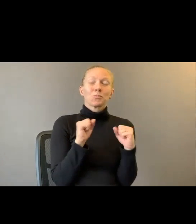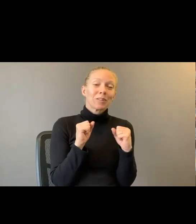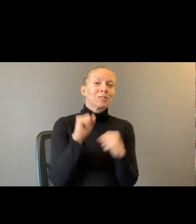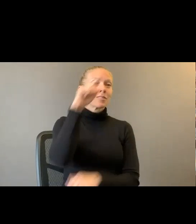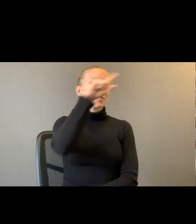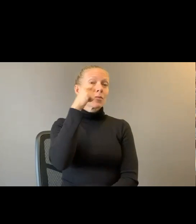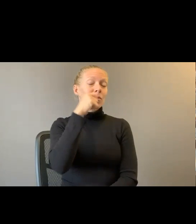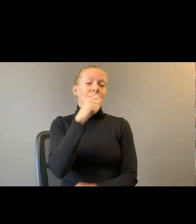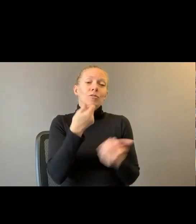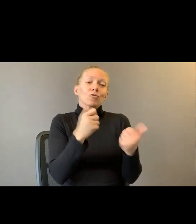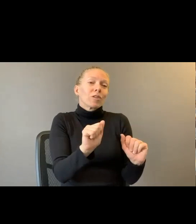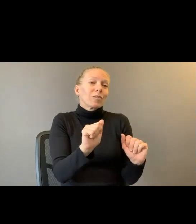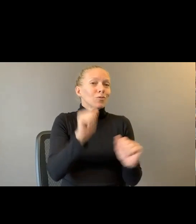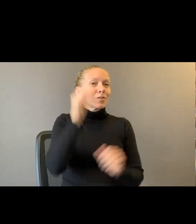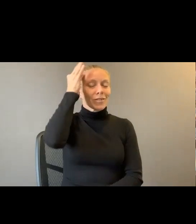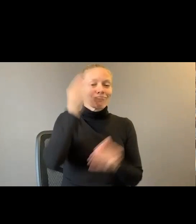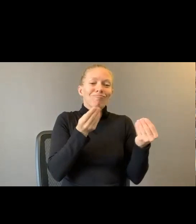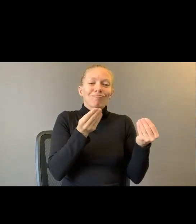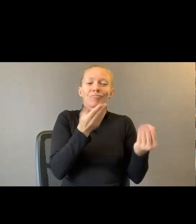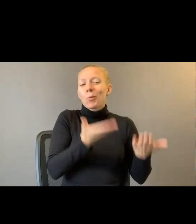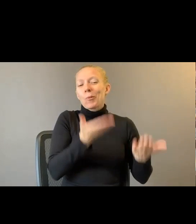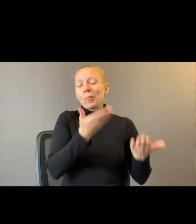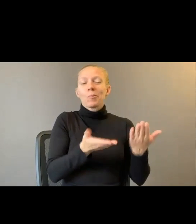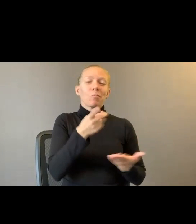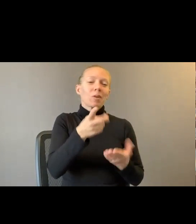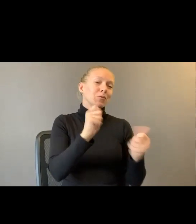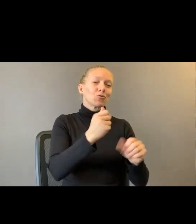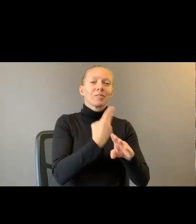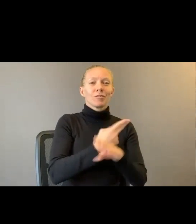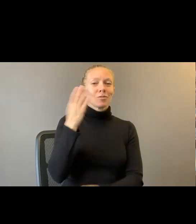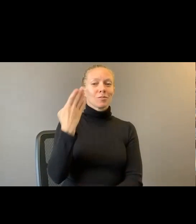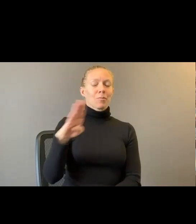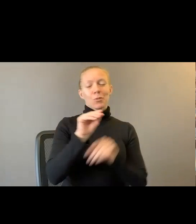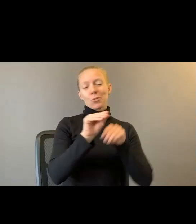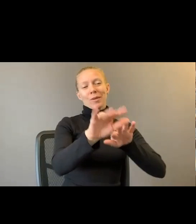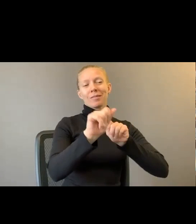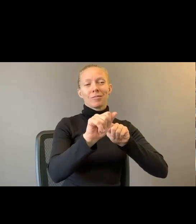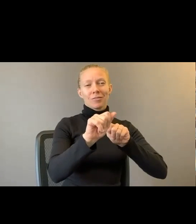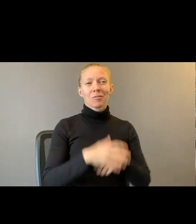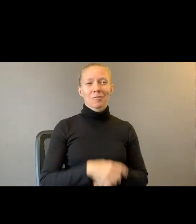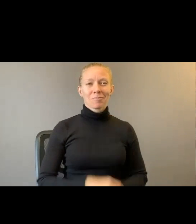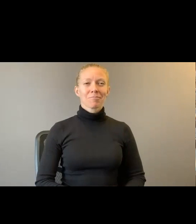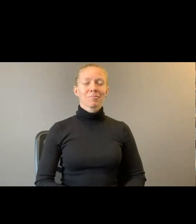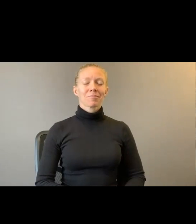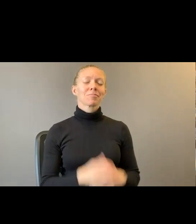scalps moisturized. maybe you're using a little blue magic to get that task done. Blue Magic.